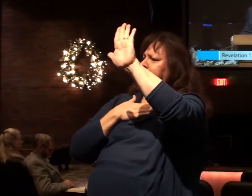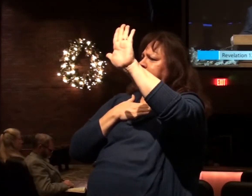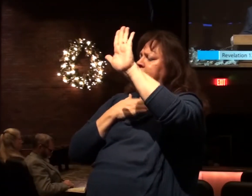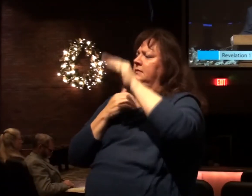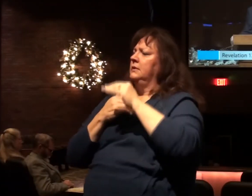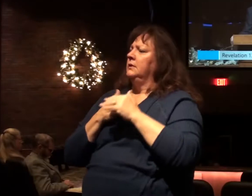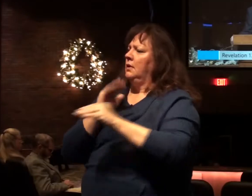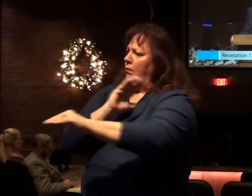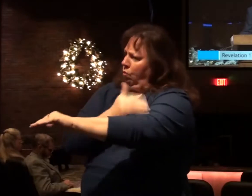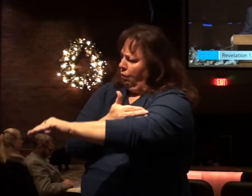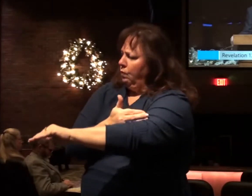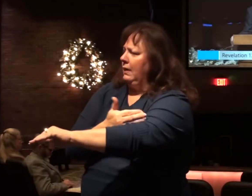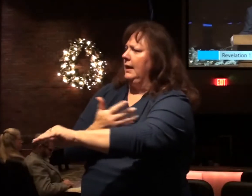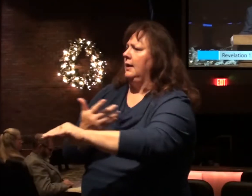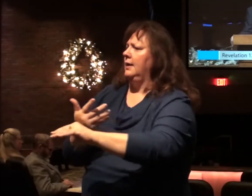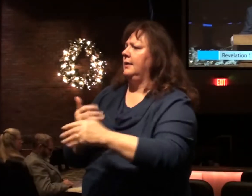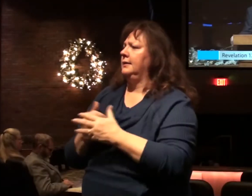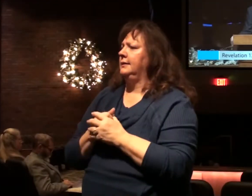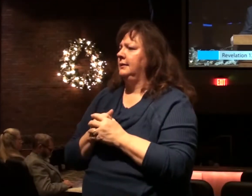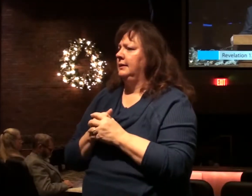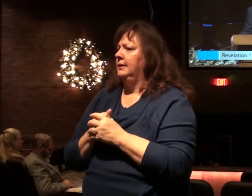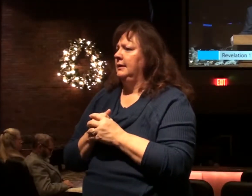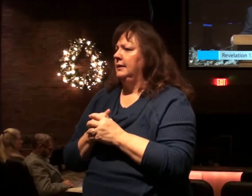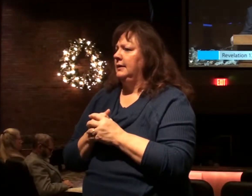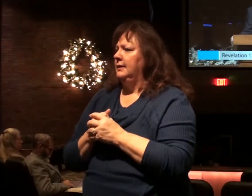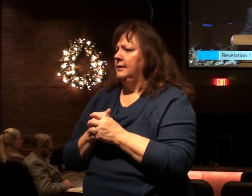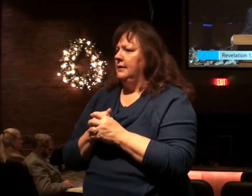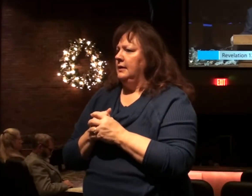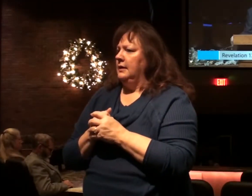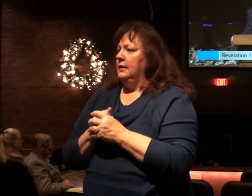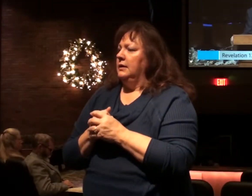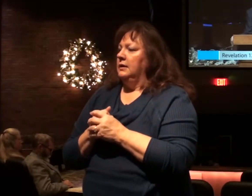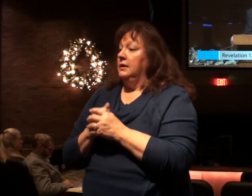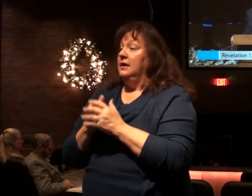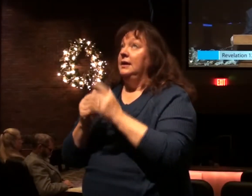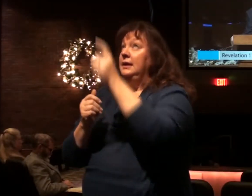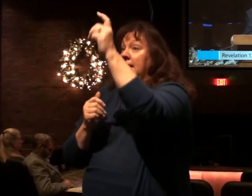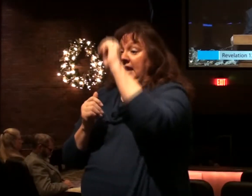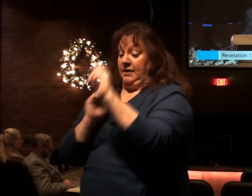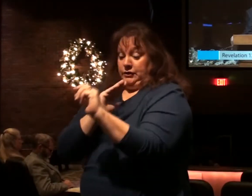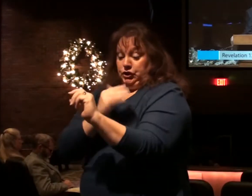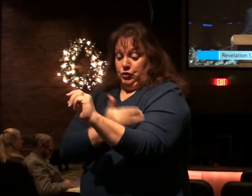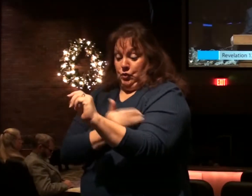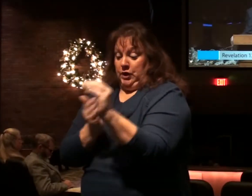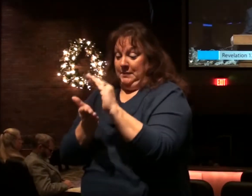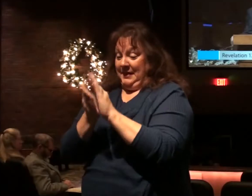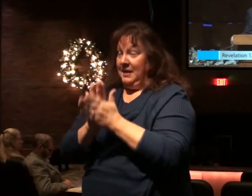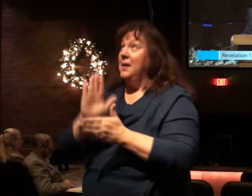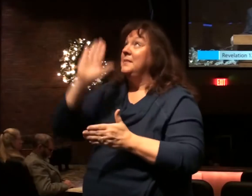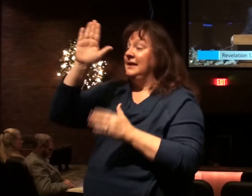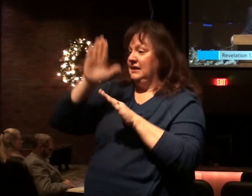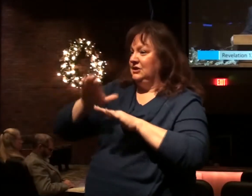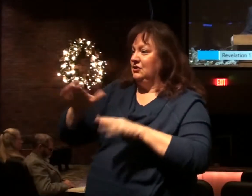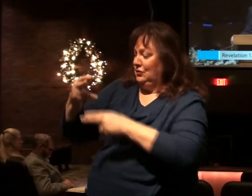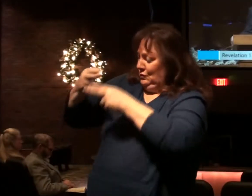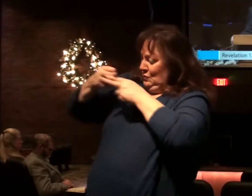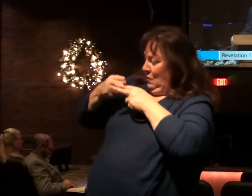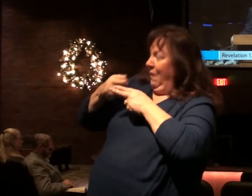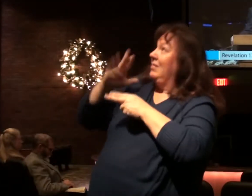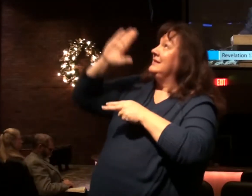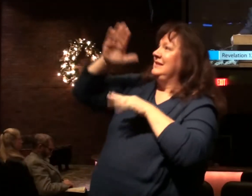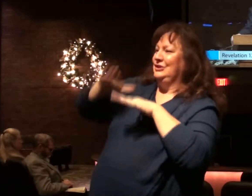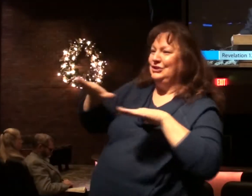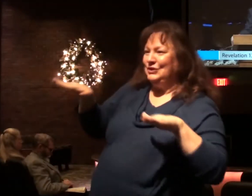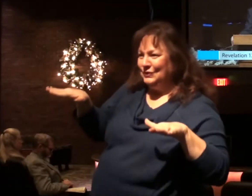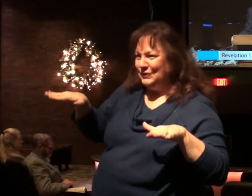the authority. He gave authority to us to become children of God, be called the children of God.